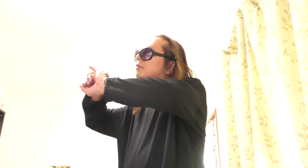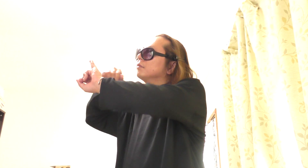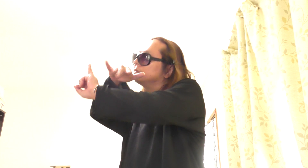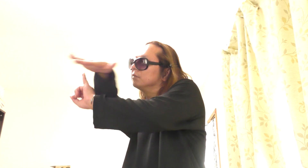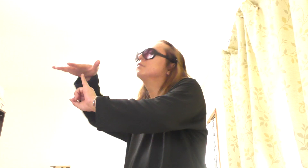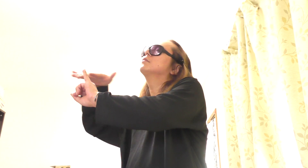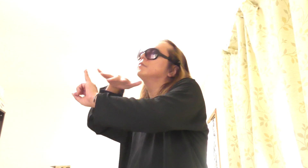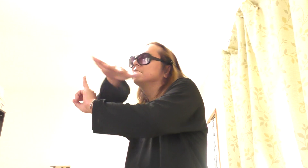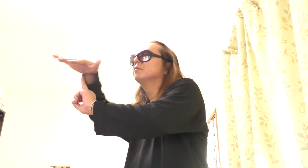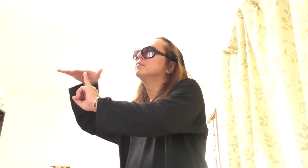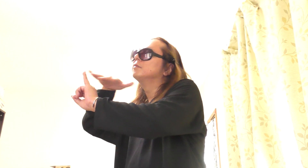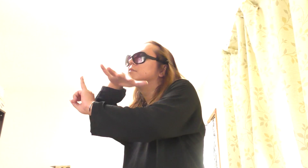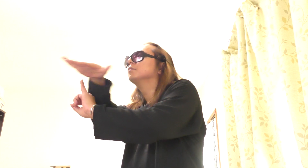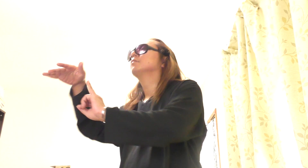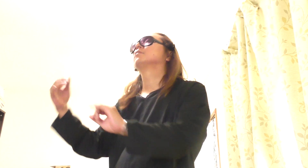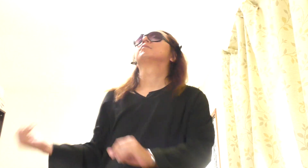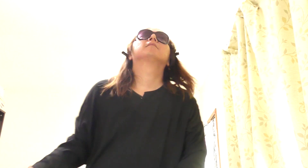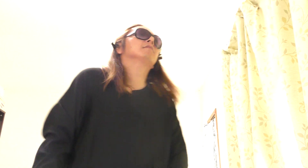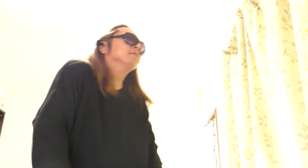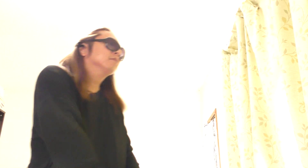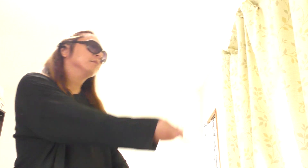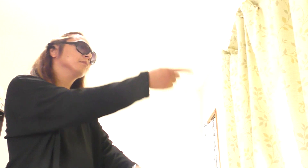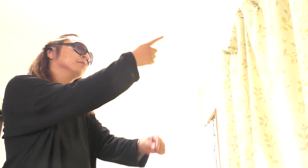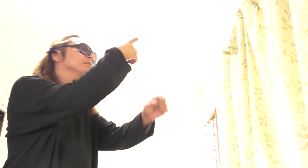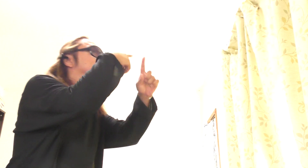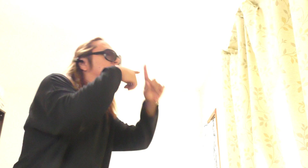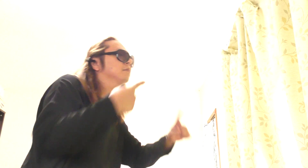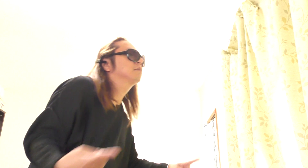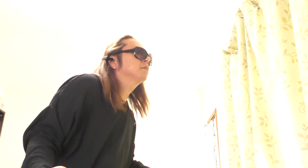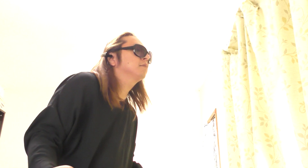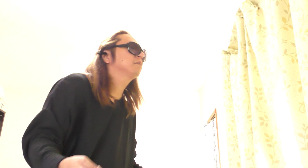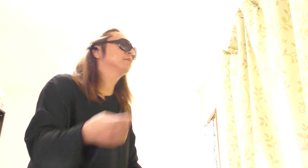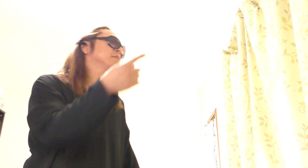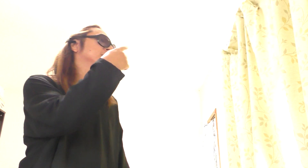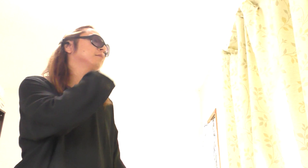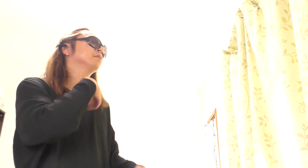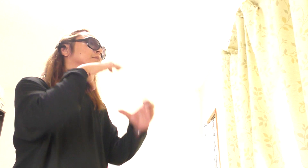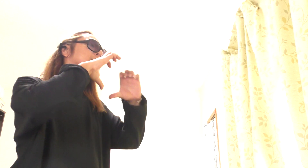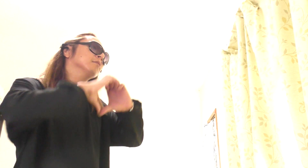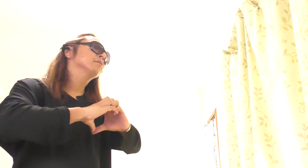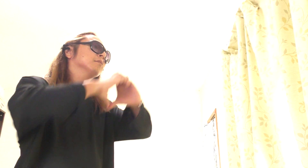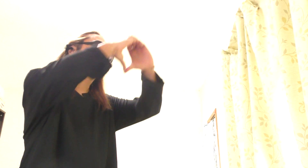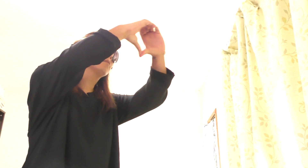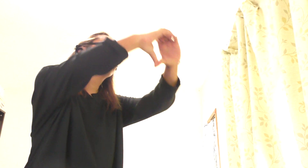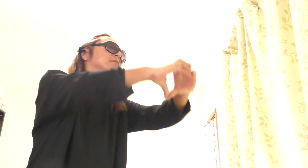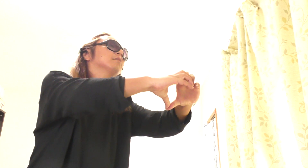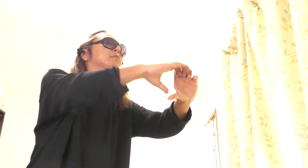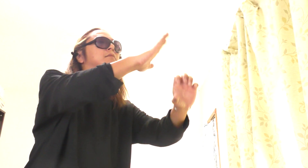special Last Christmas, I gave it to